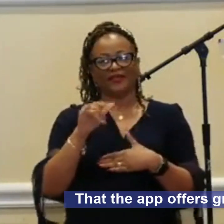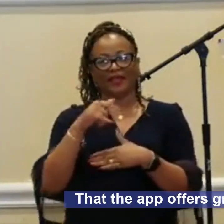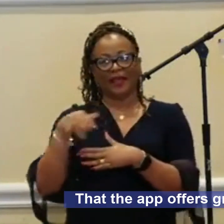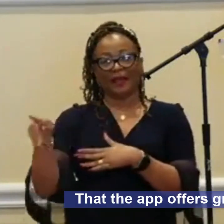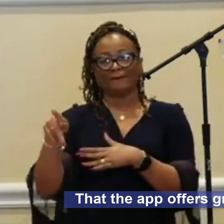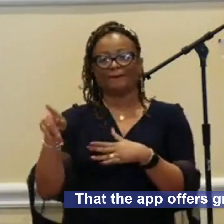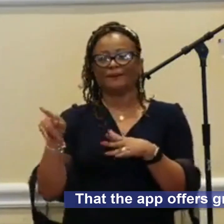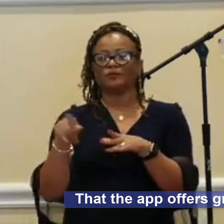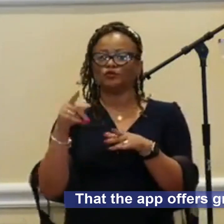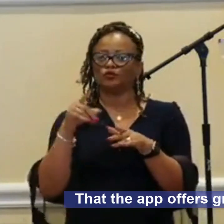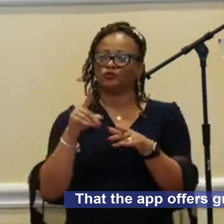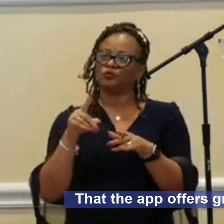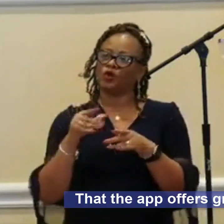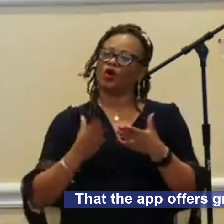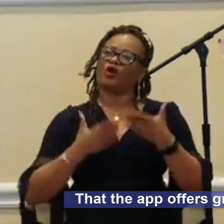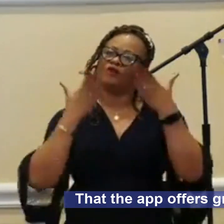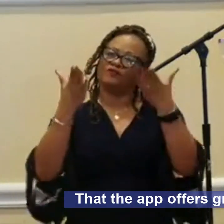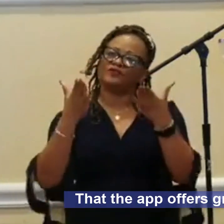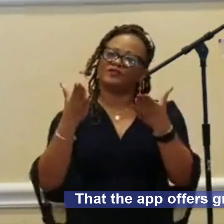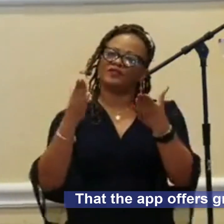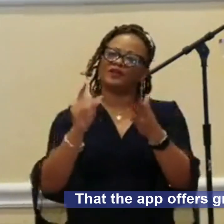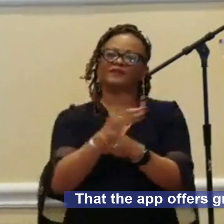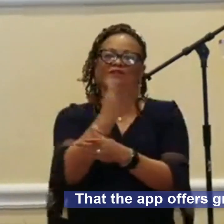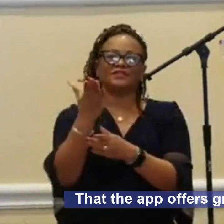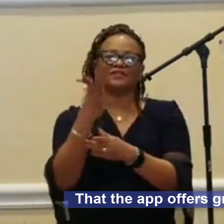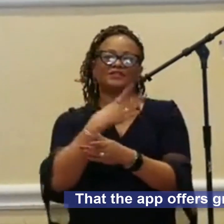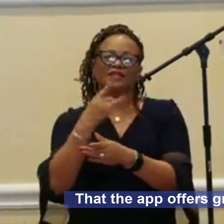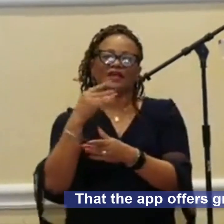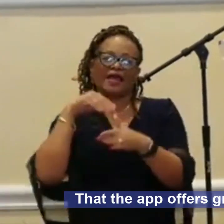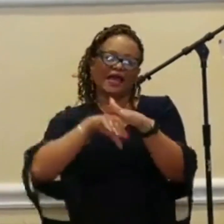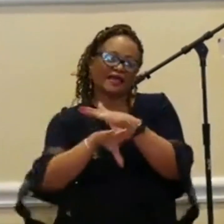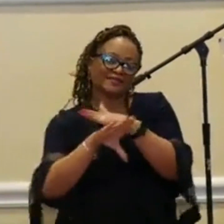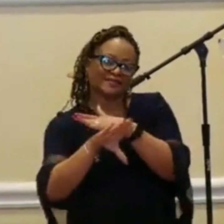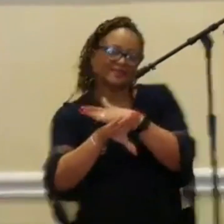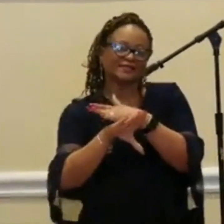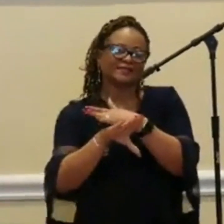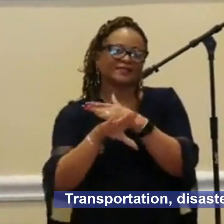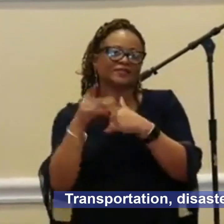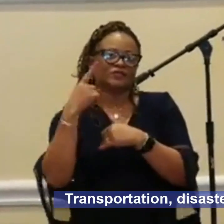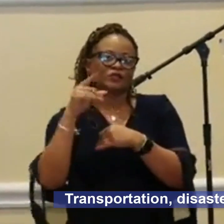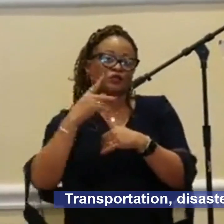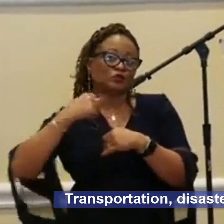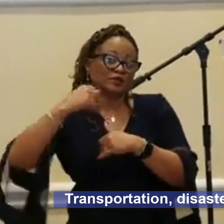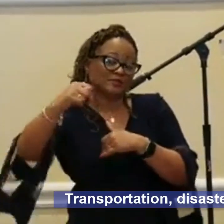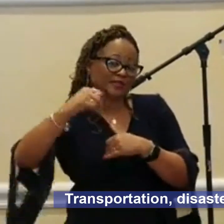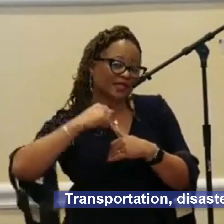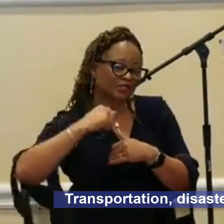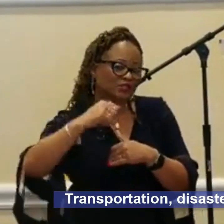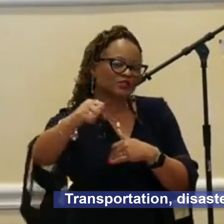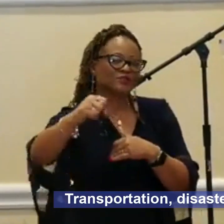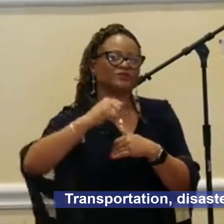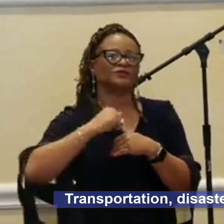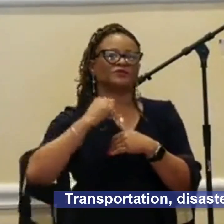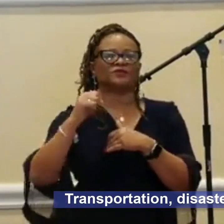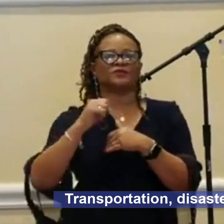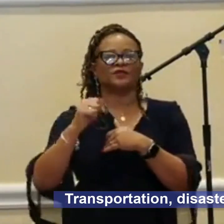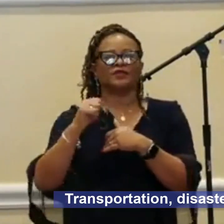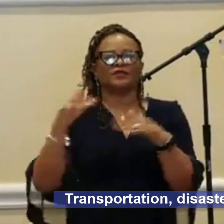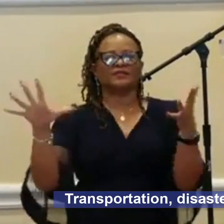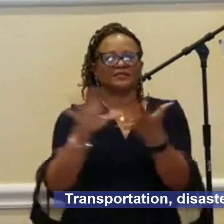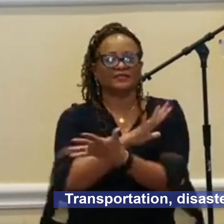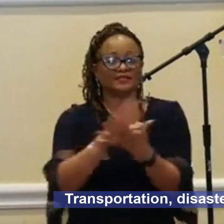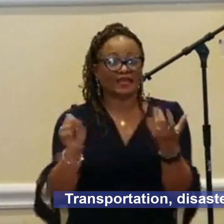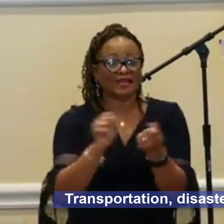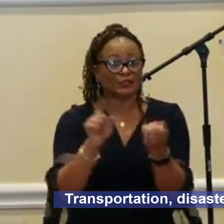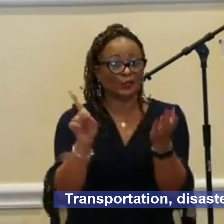app offers groundbreaking features such as access to subsidize transportation, disaster